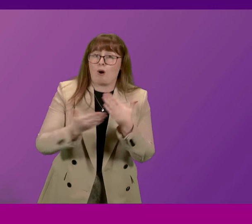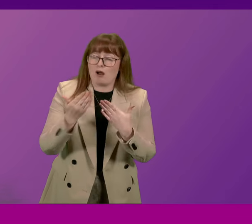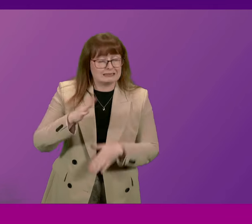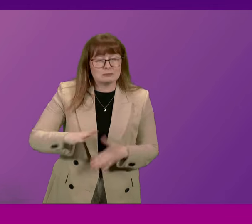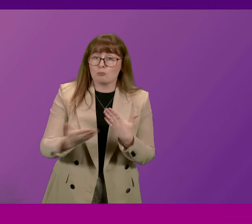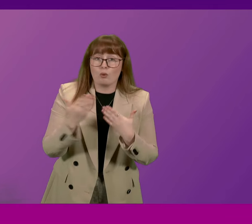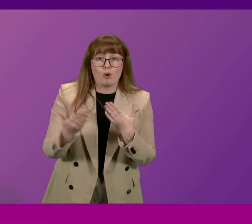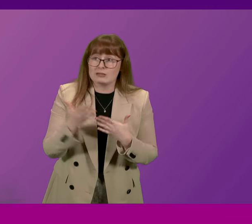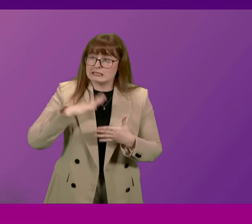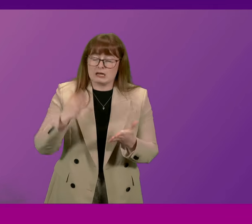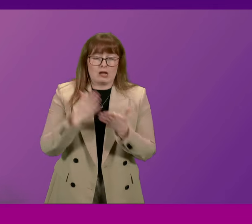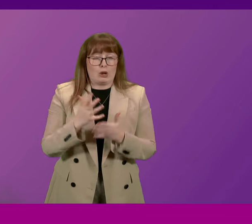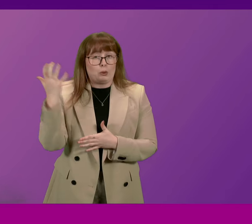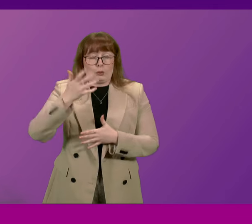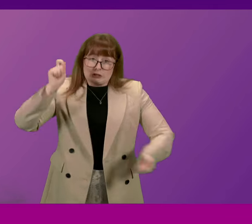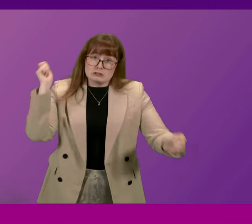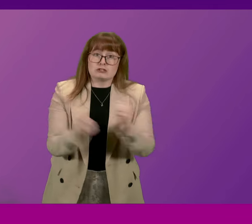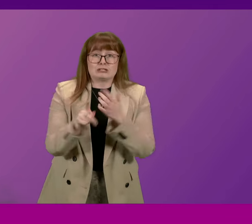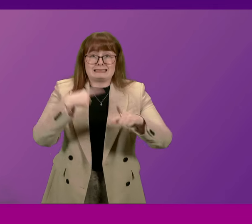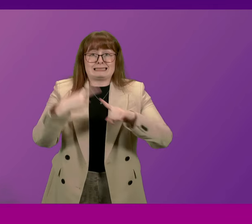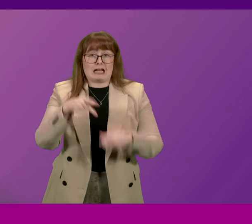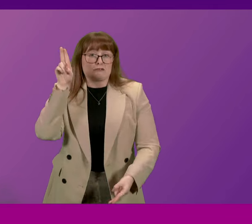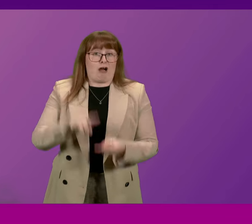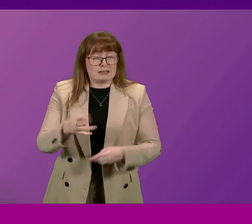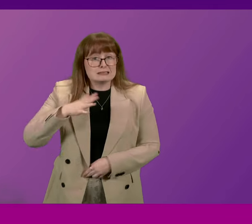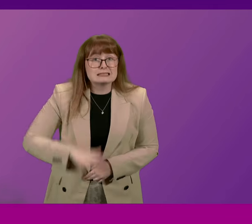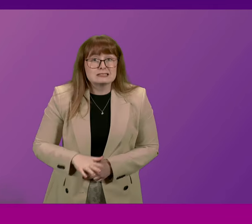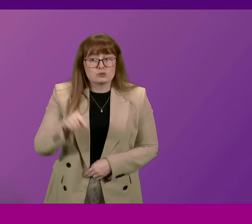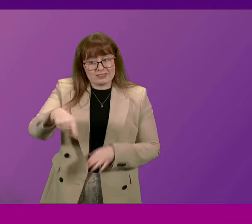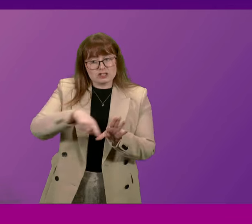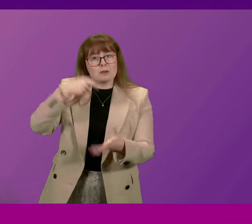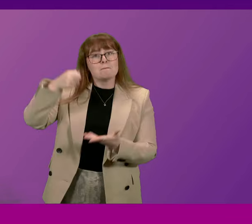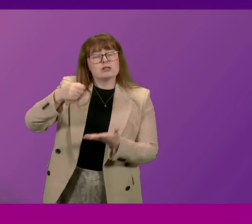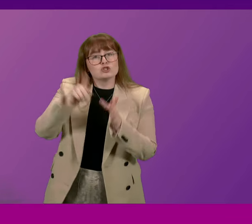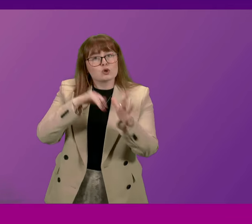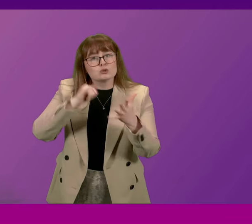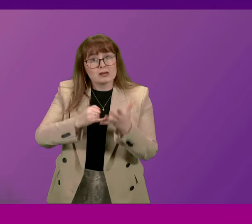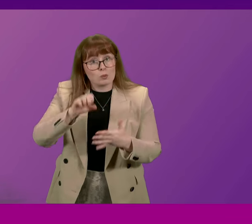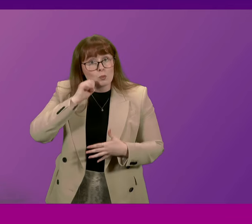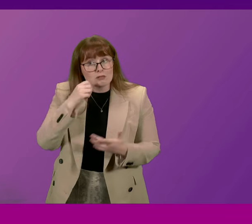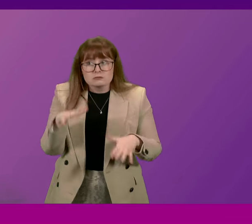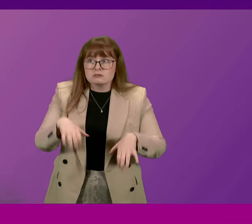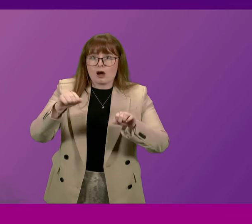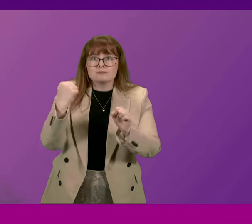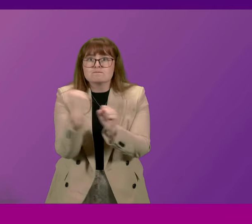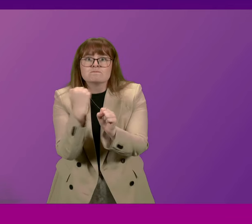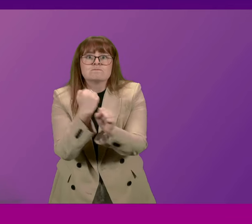They need a game-changing tax cut. So in this year's budget, will John Swinney start to repair some of the damage